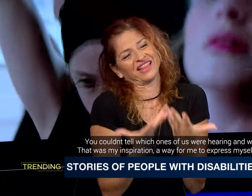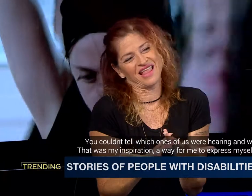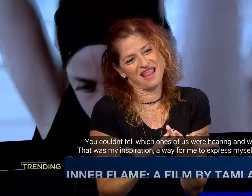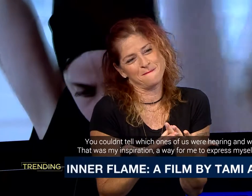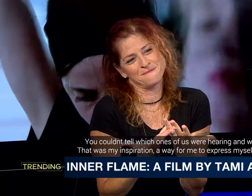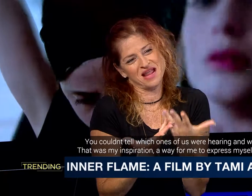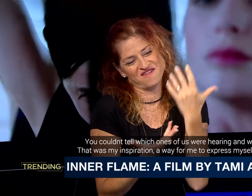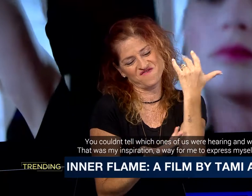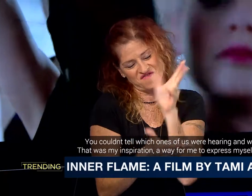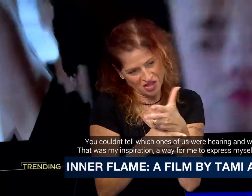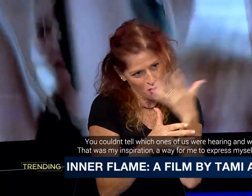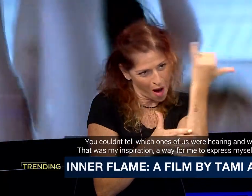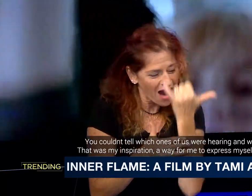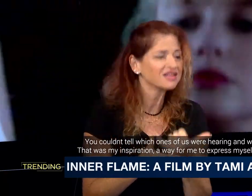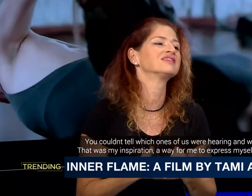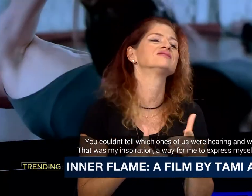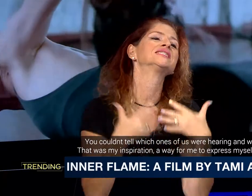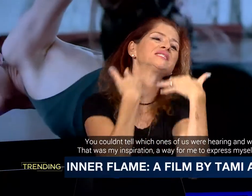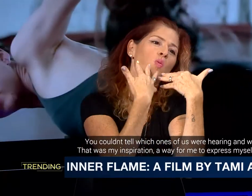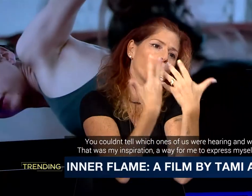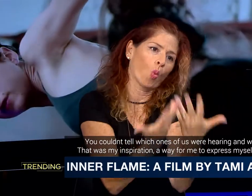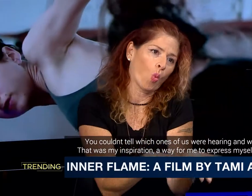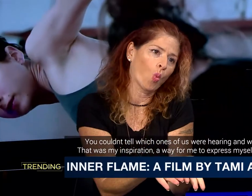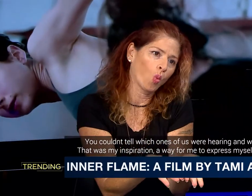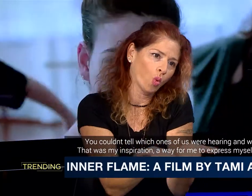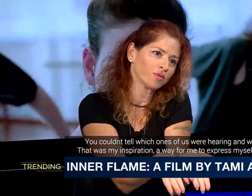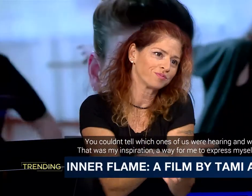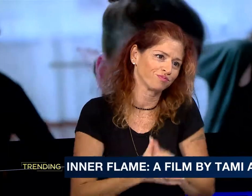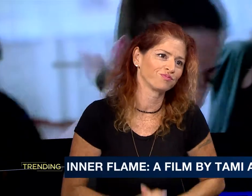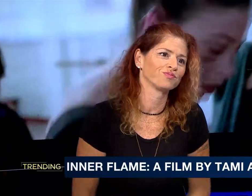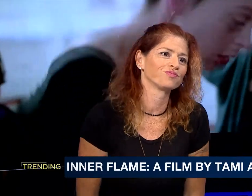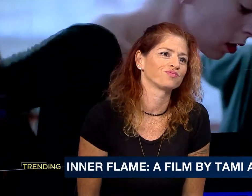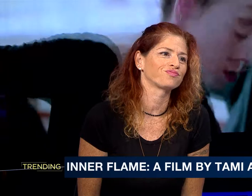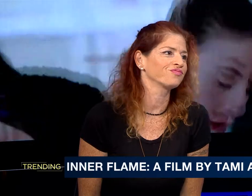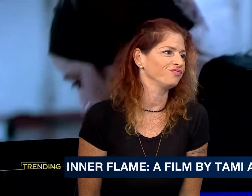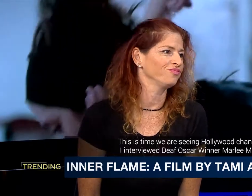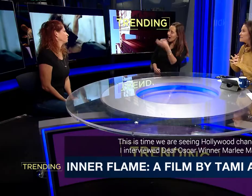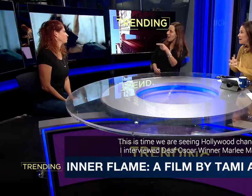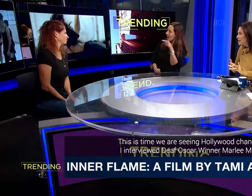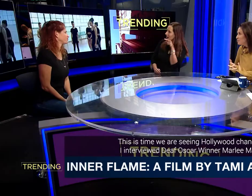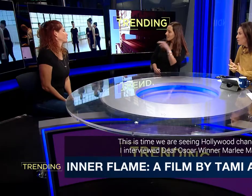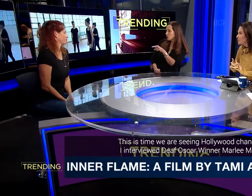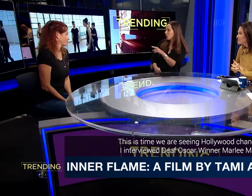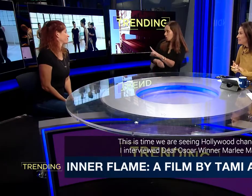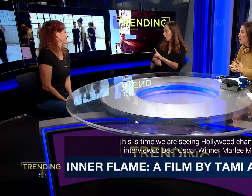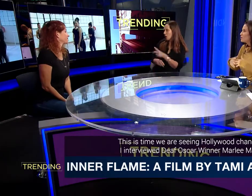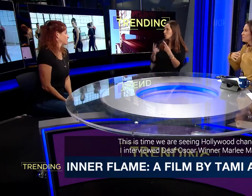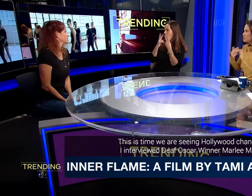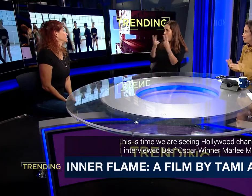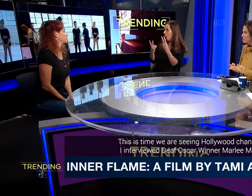That's a really easy way for me to express myself. And that's my story. This is a time where we see Hollywood changing.